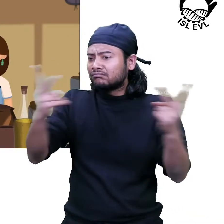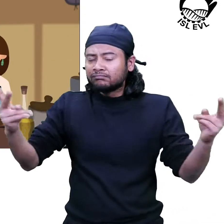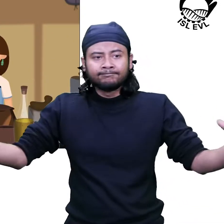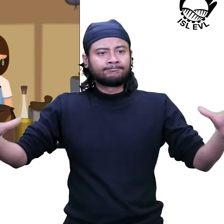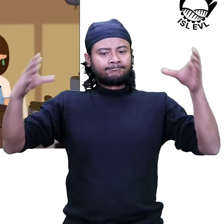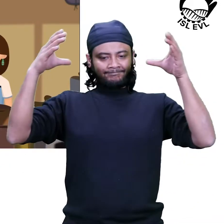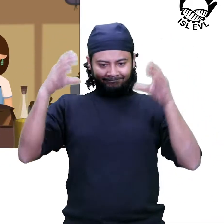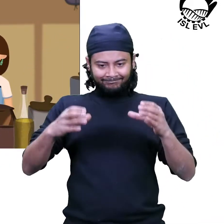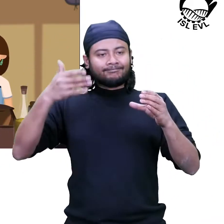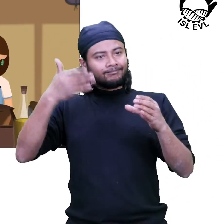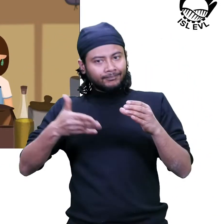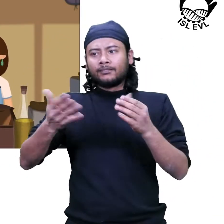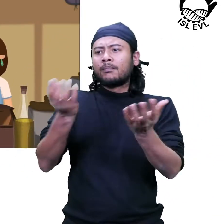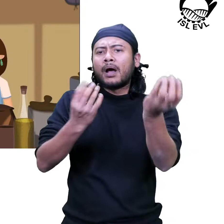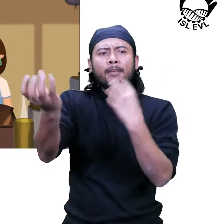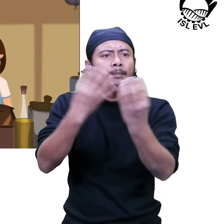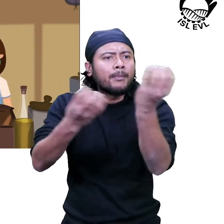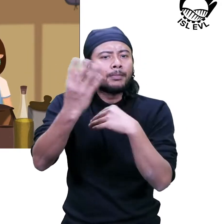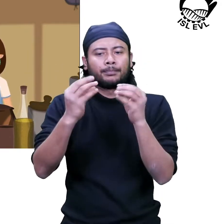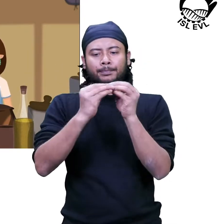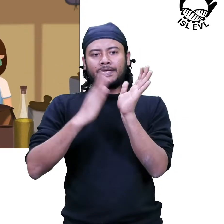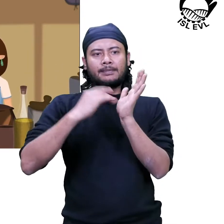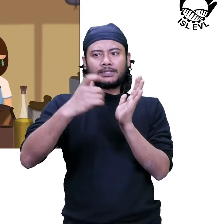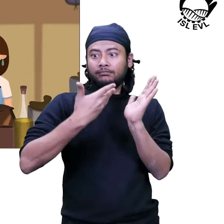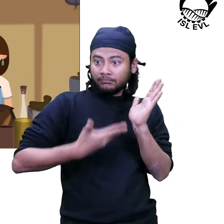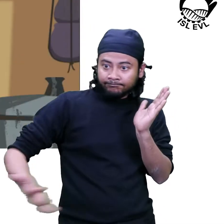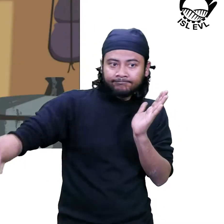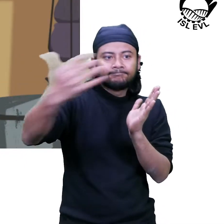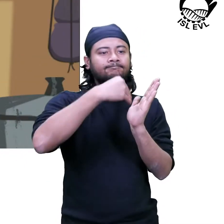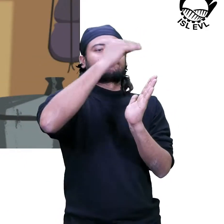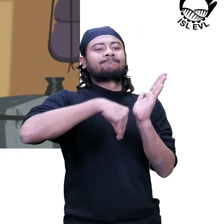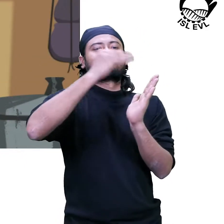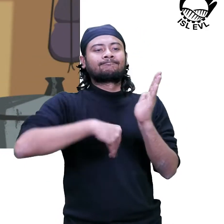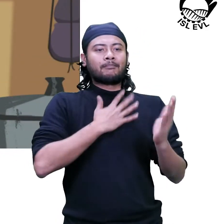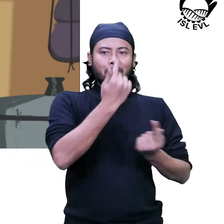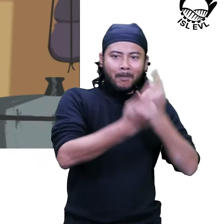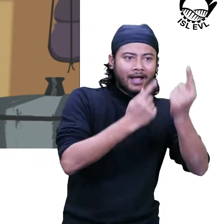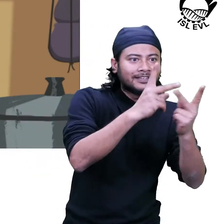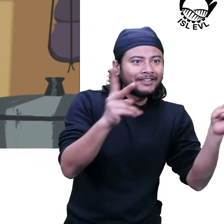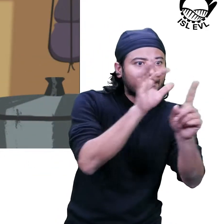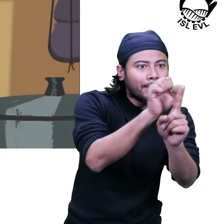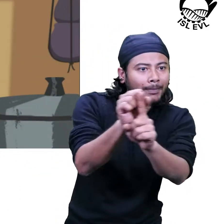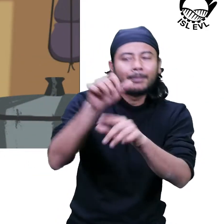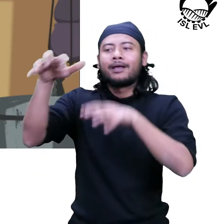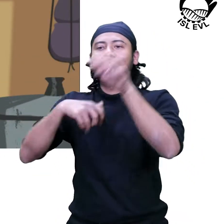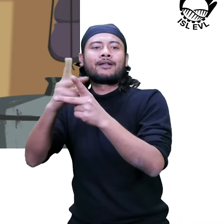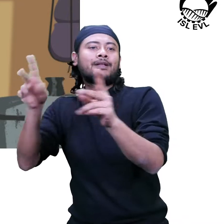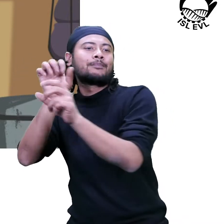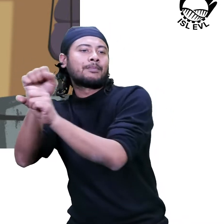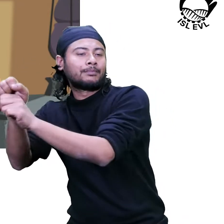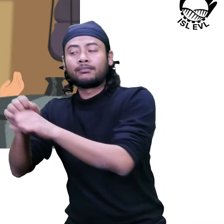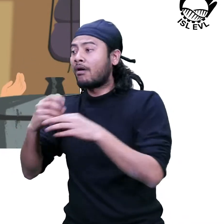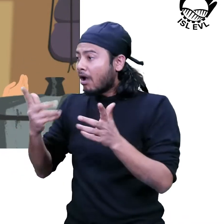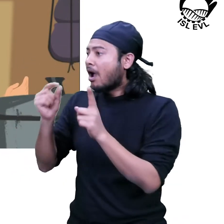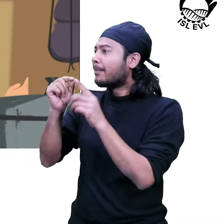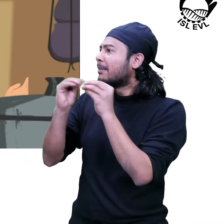which helps the BMCs in identifying plants and animals. Does that mean PBR focuses mainly